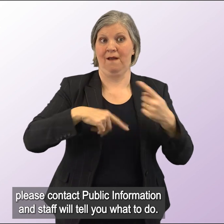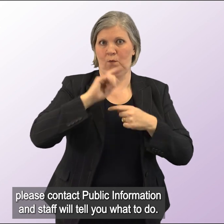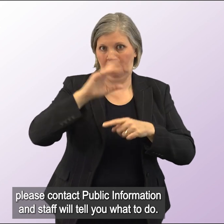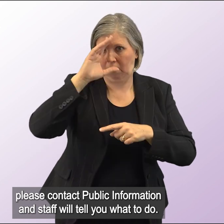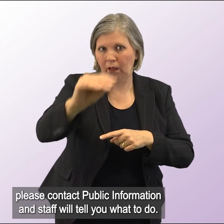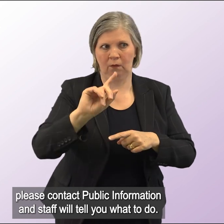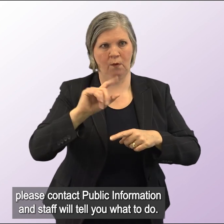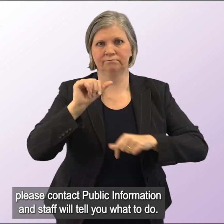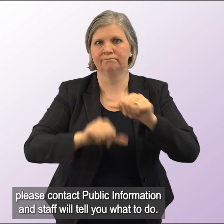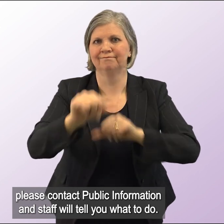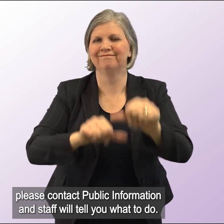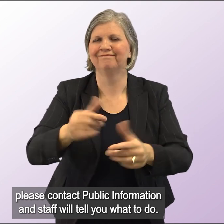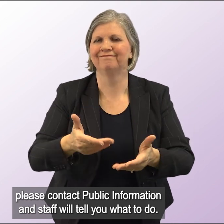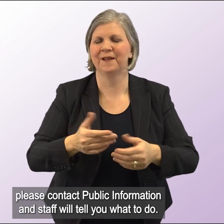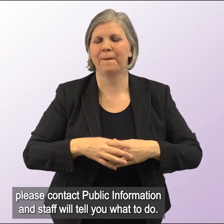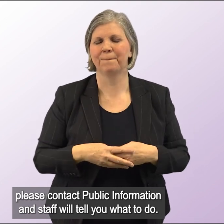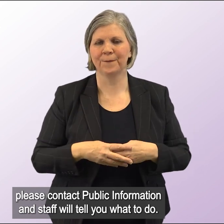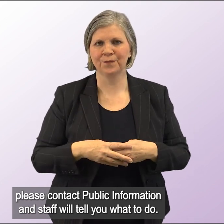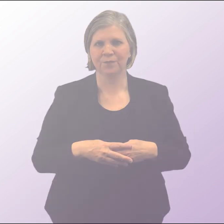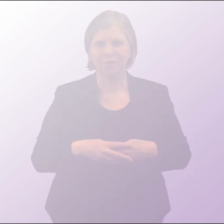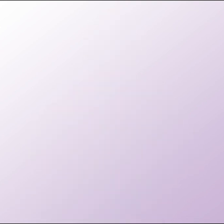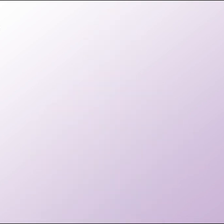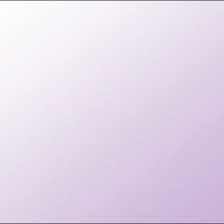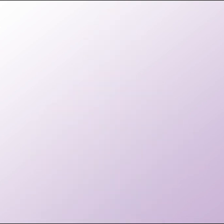staff will tell you what to do all dealing with I'll show you what to do You can